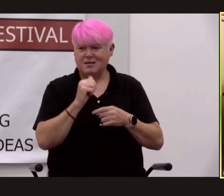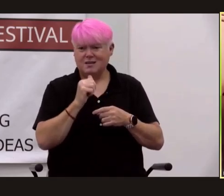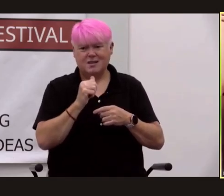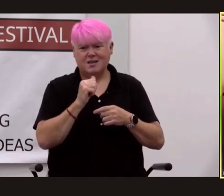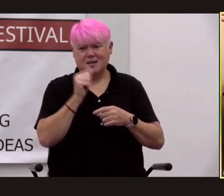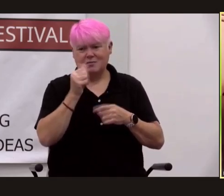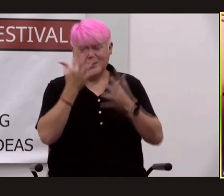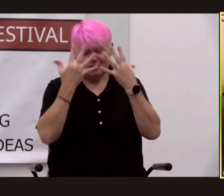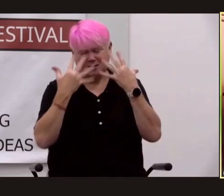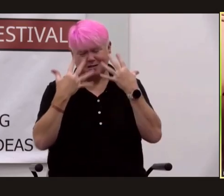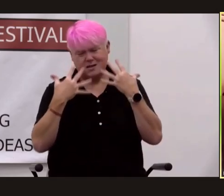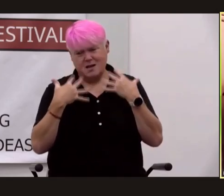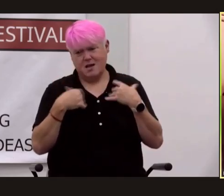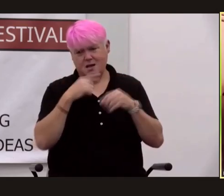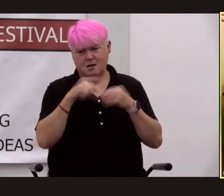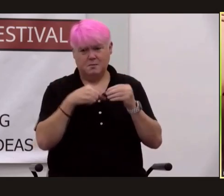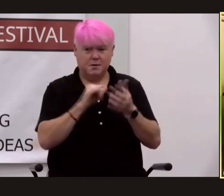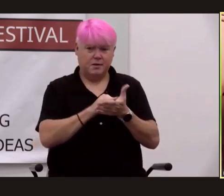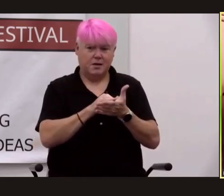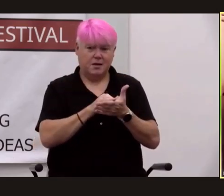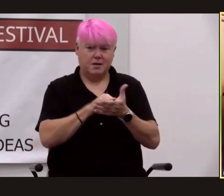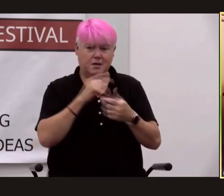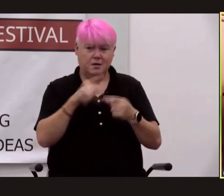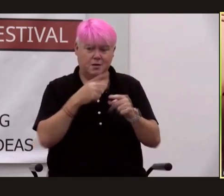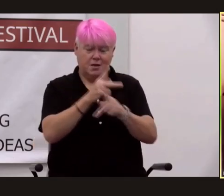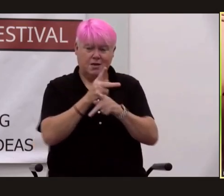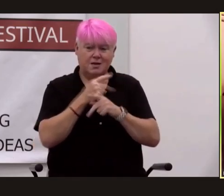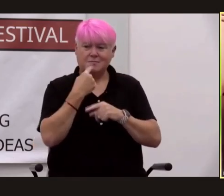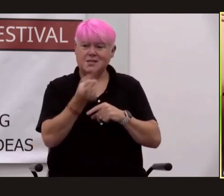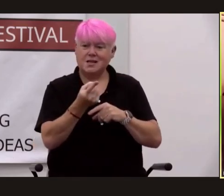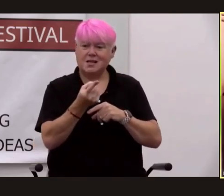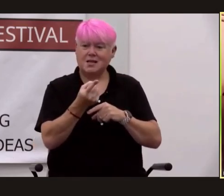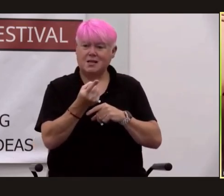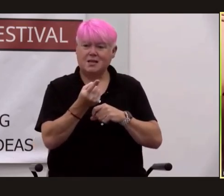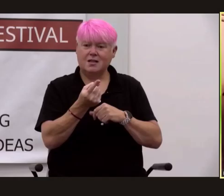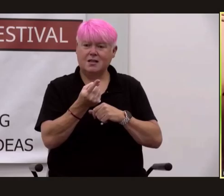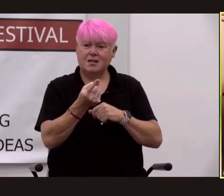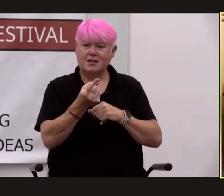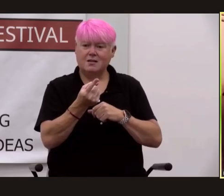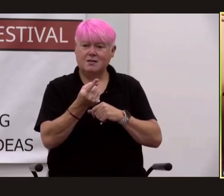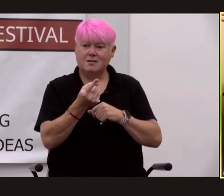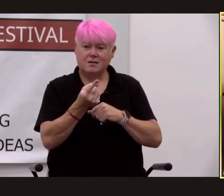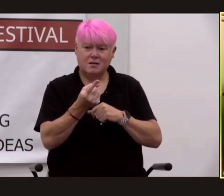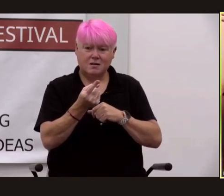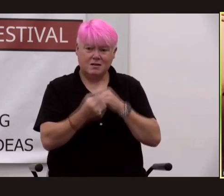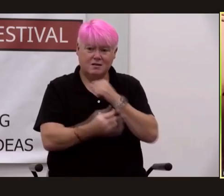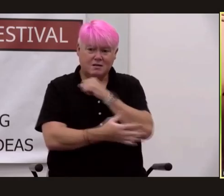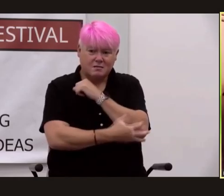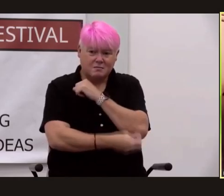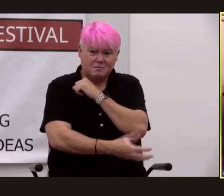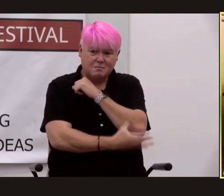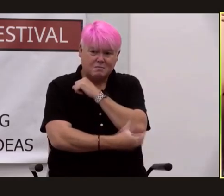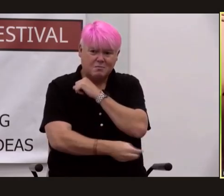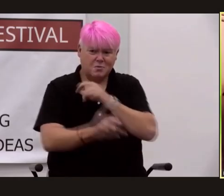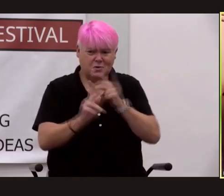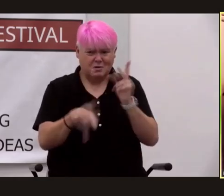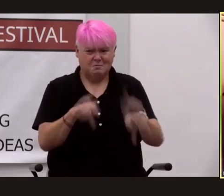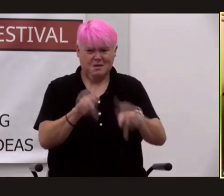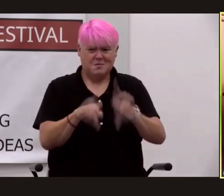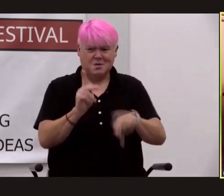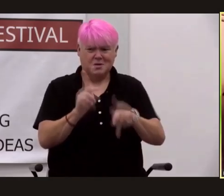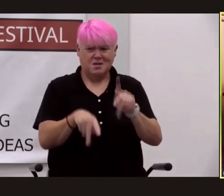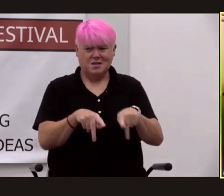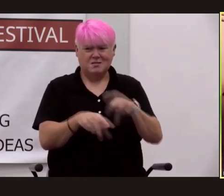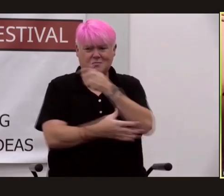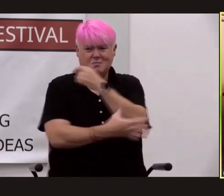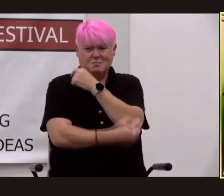days he really did and what he kept saying was those poor little people those